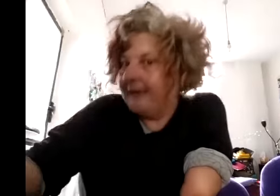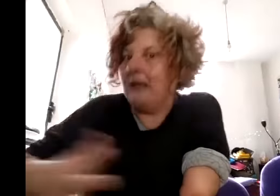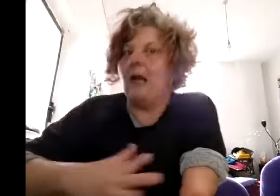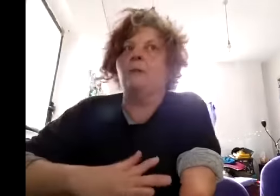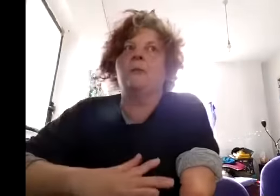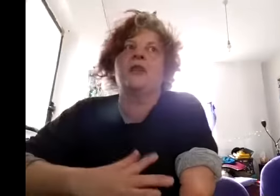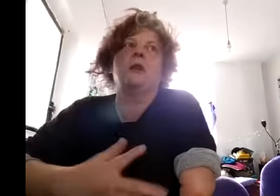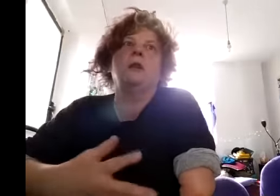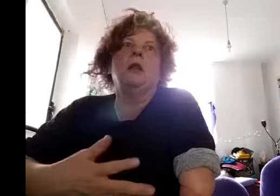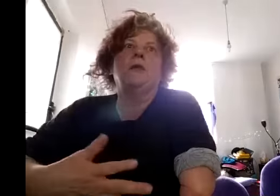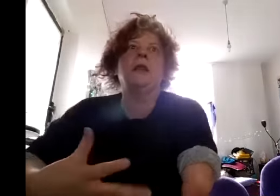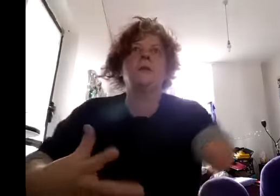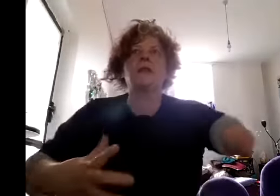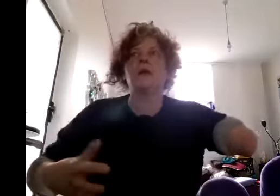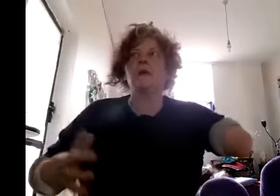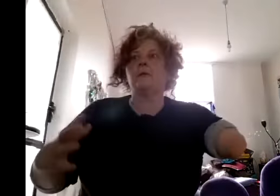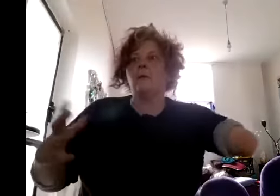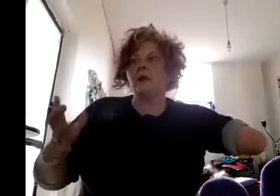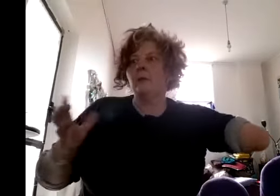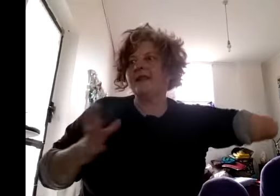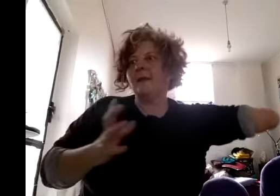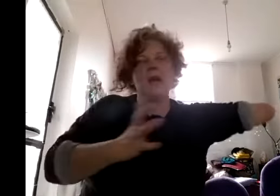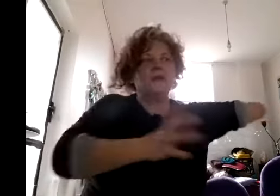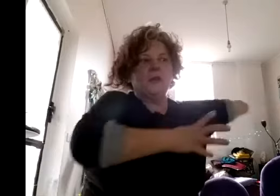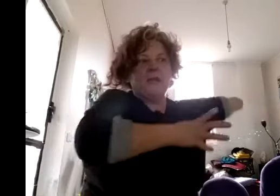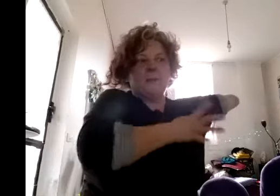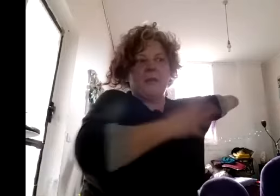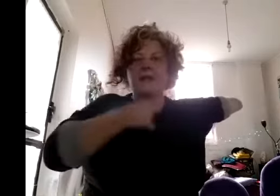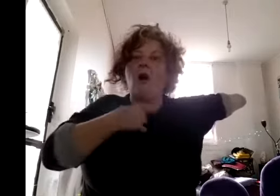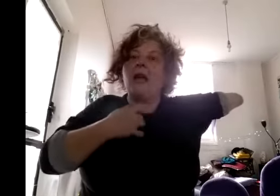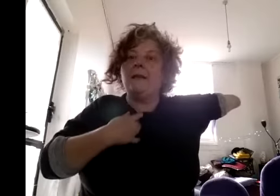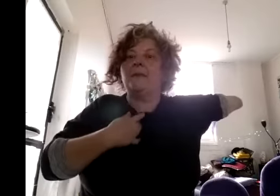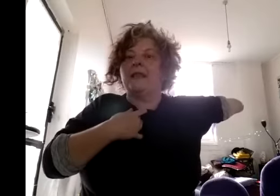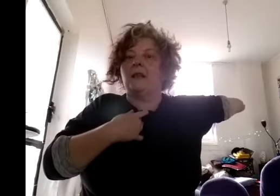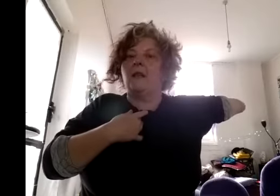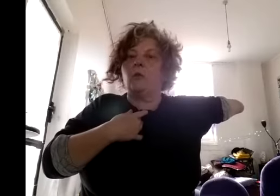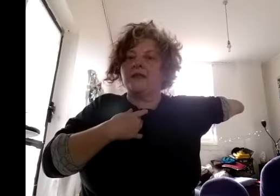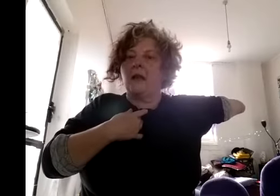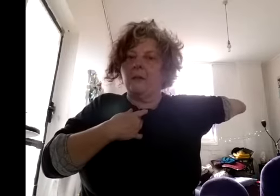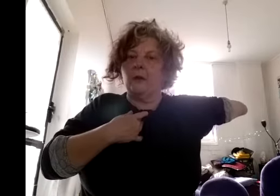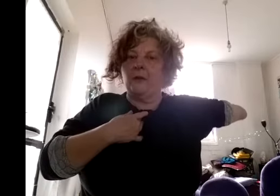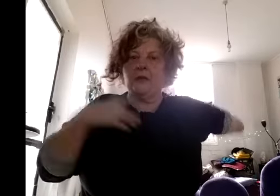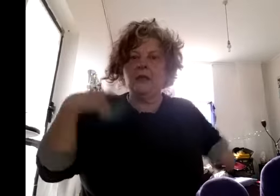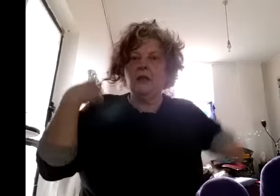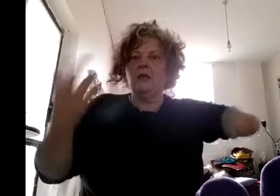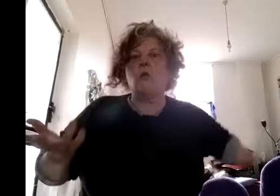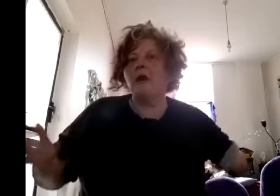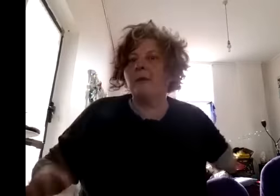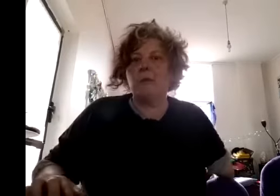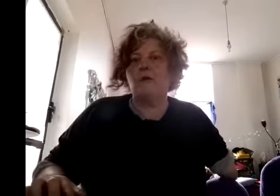um so they're sort of you might say the marginalized place i in particular was coming from as a you know wannabe performer